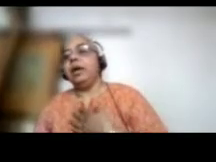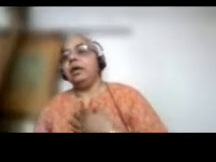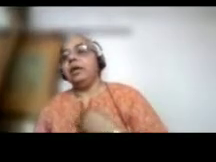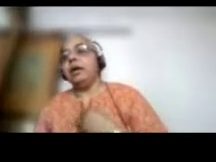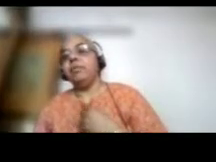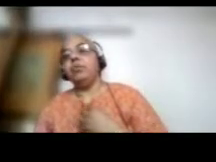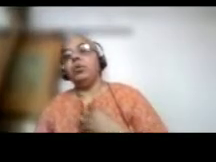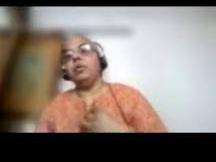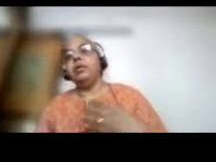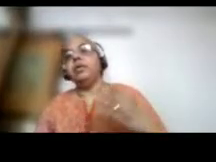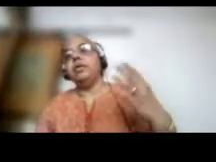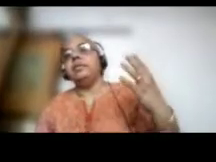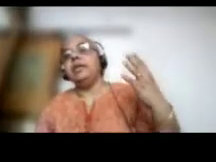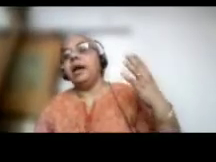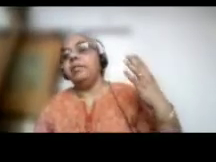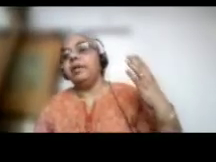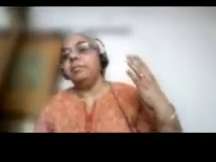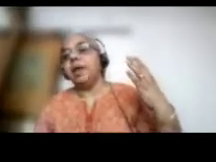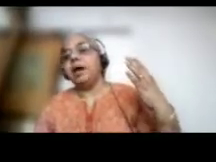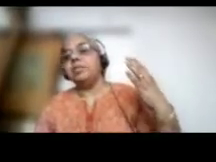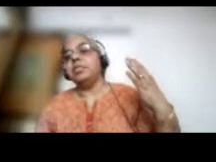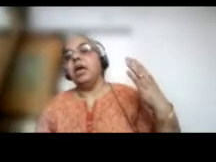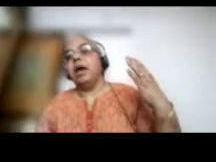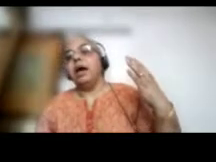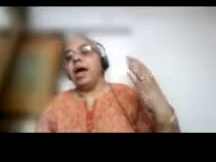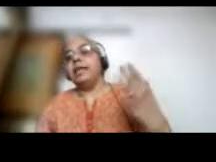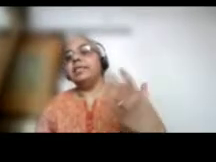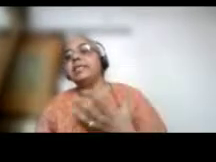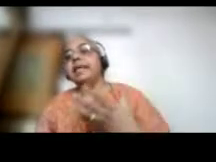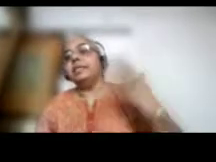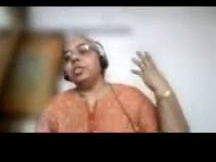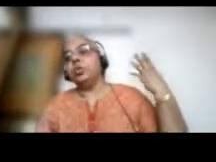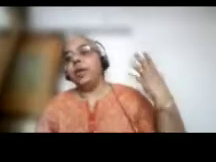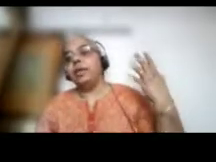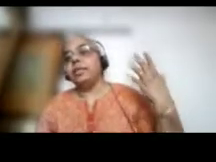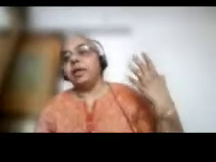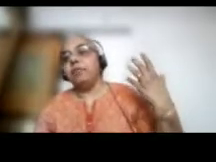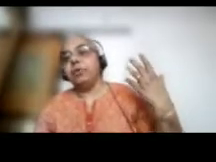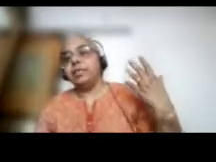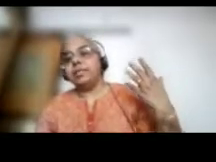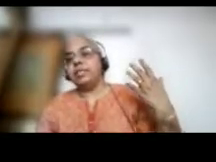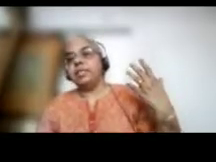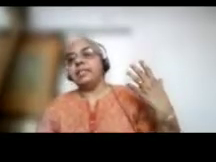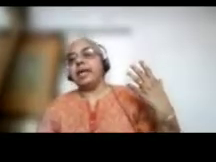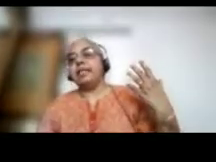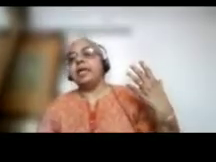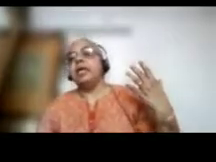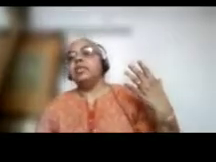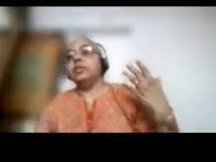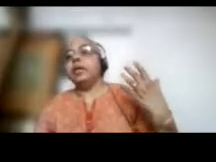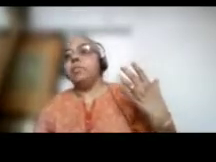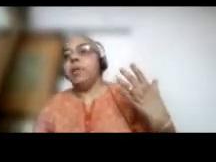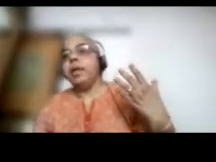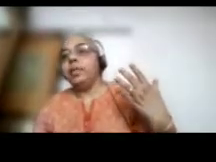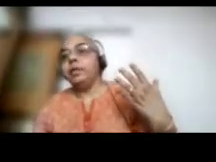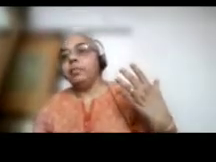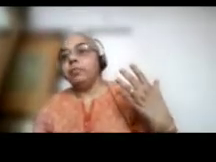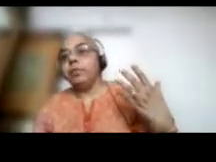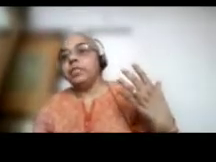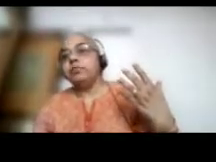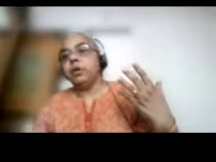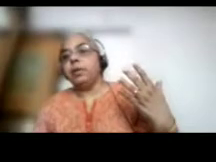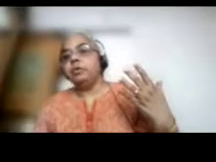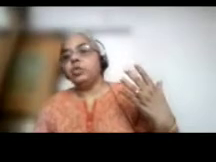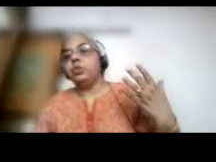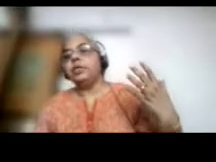We have grown nearly 300 plants and sent it to various afforestation sites. So, they remain with